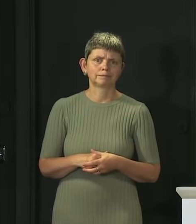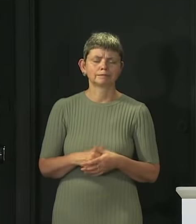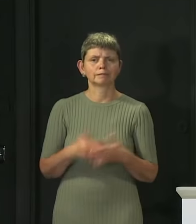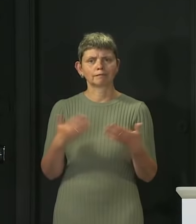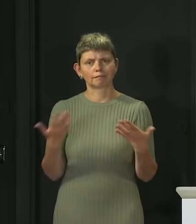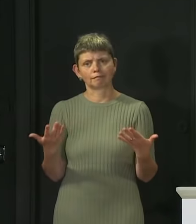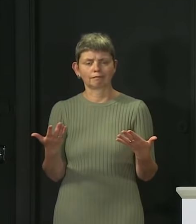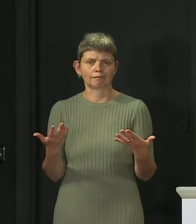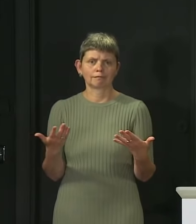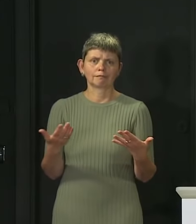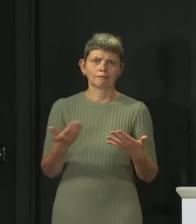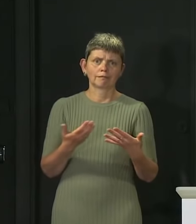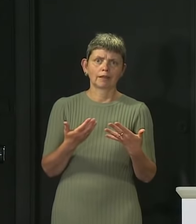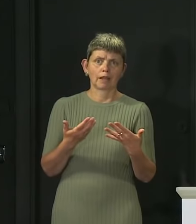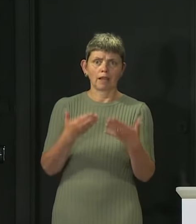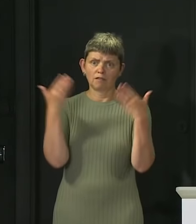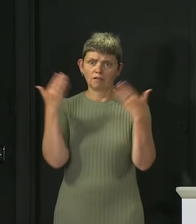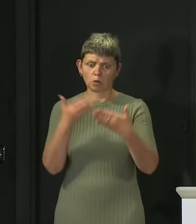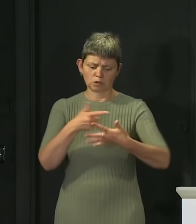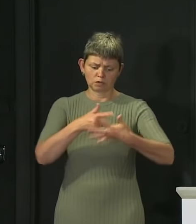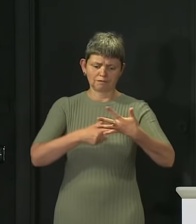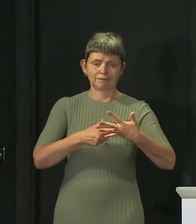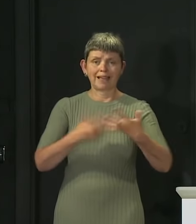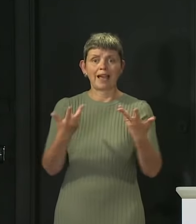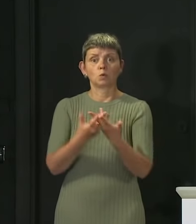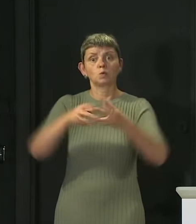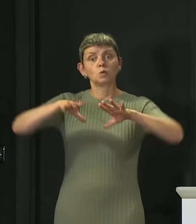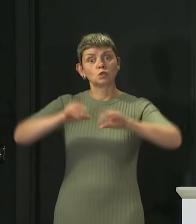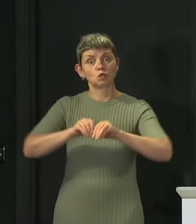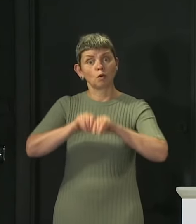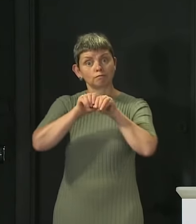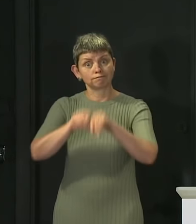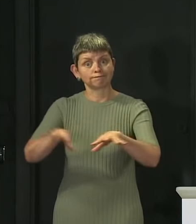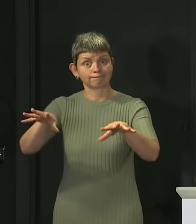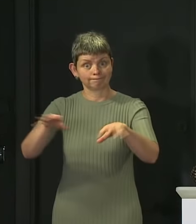the pun, and focuses on the things we need to do to stop this virus spreading.